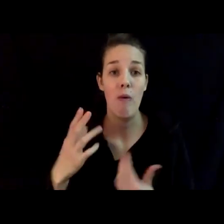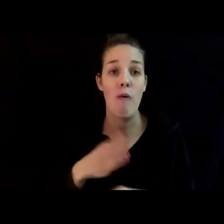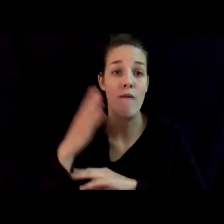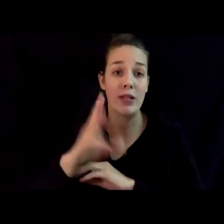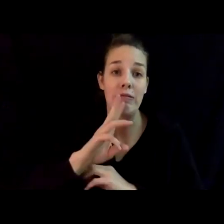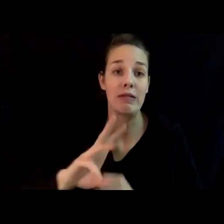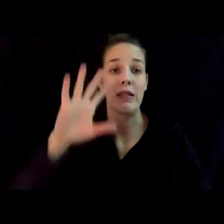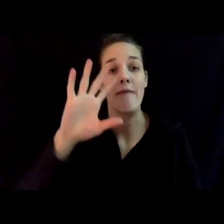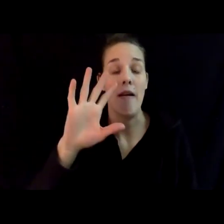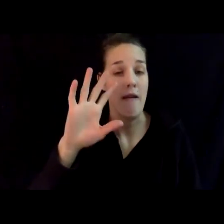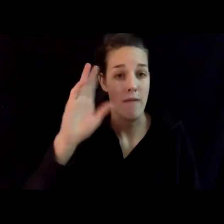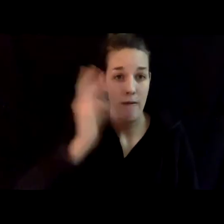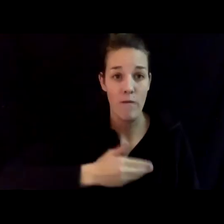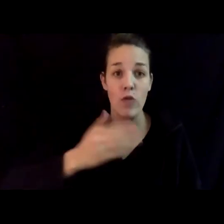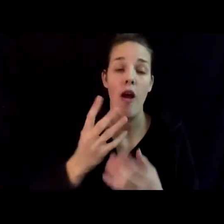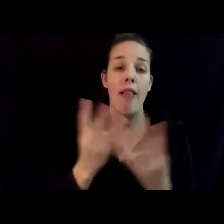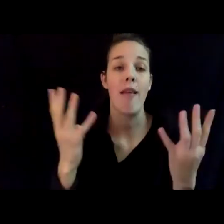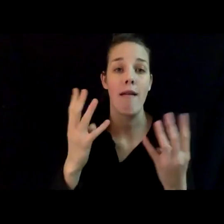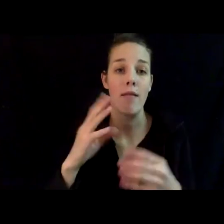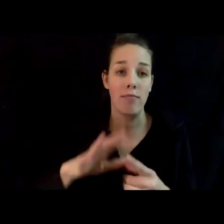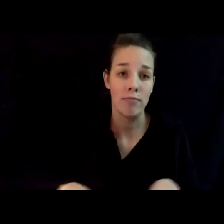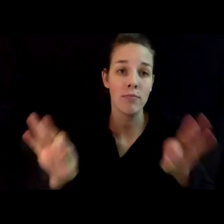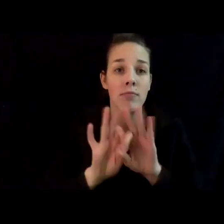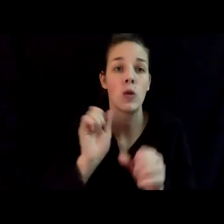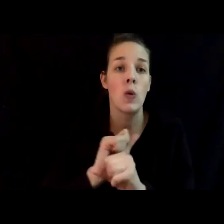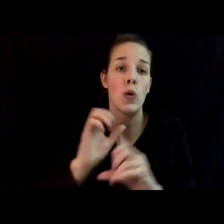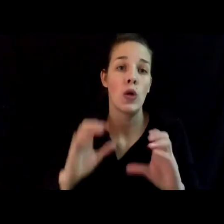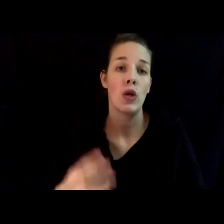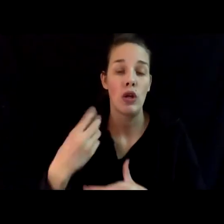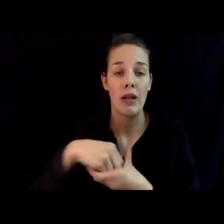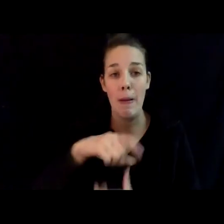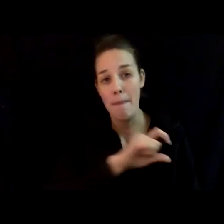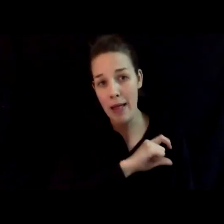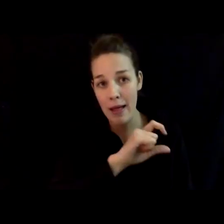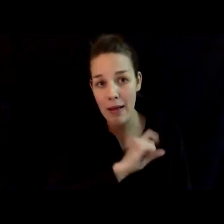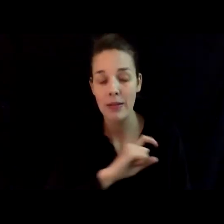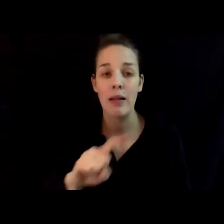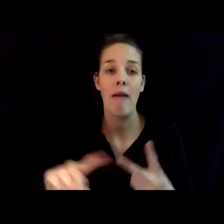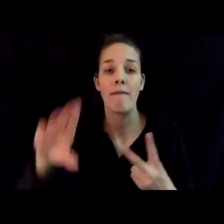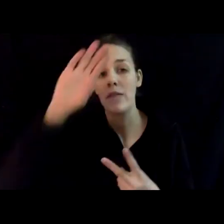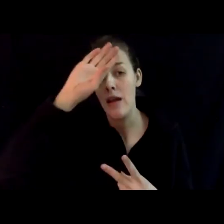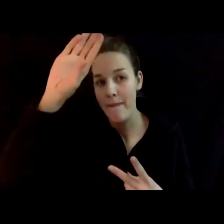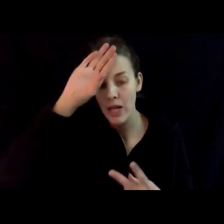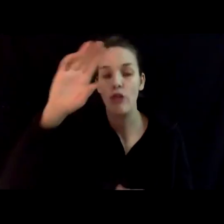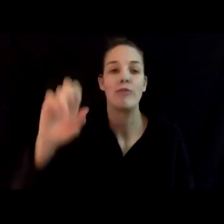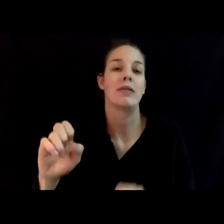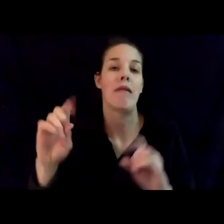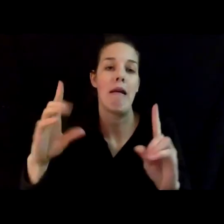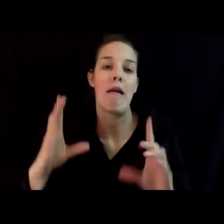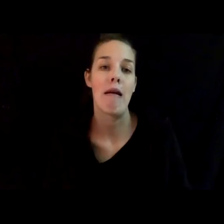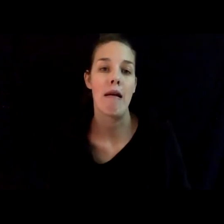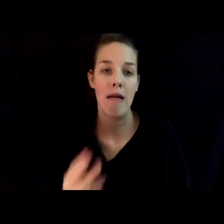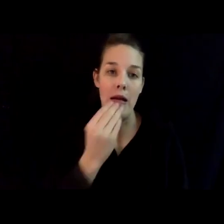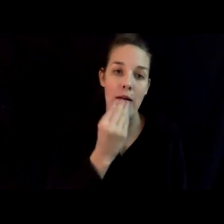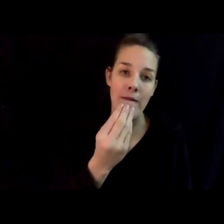and frontline essential workers and frontline police officers, firefighters, educators, food and